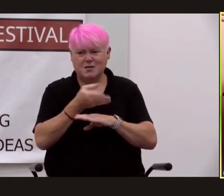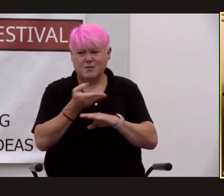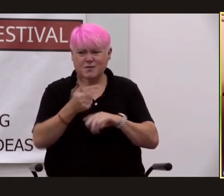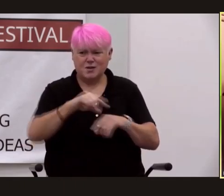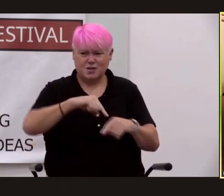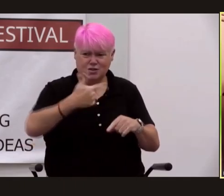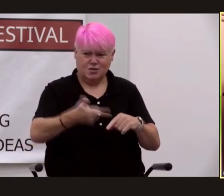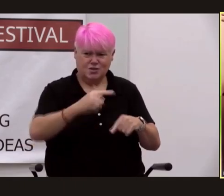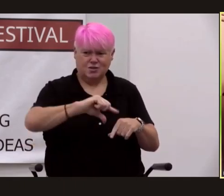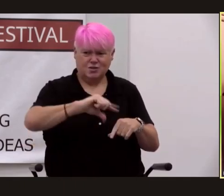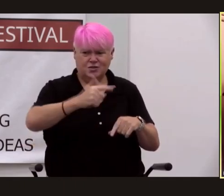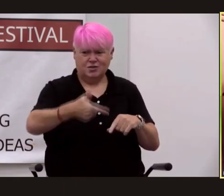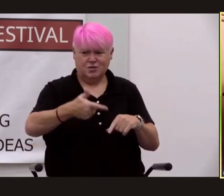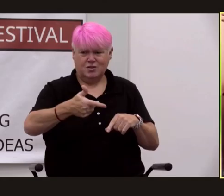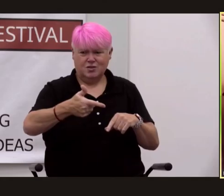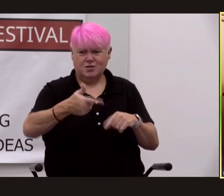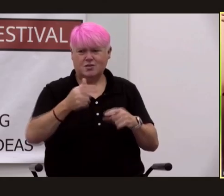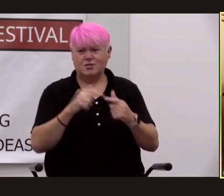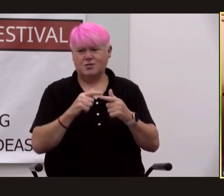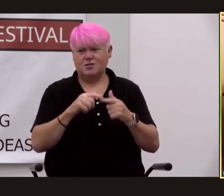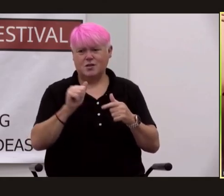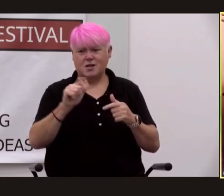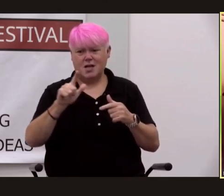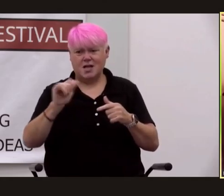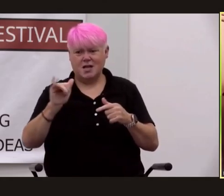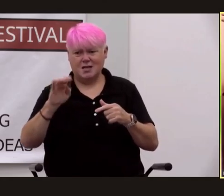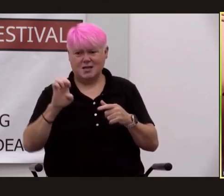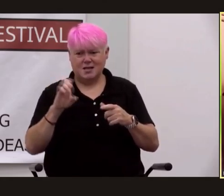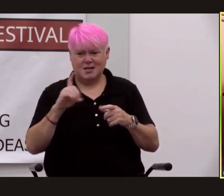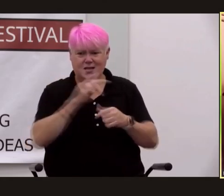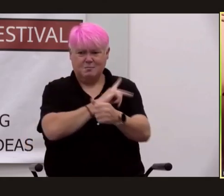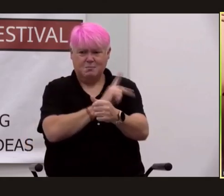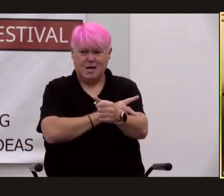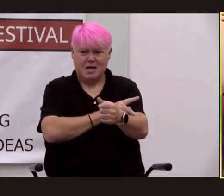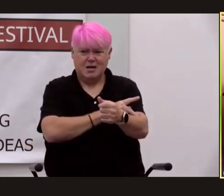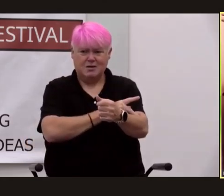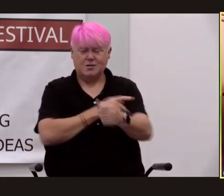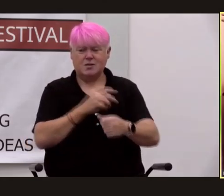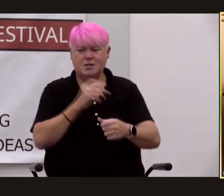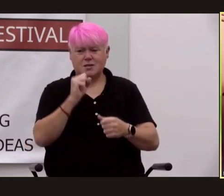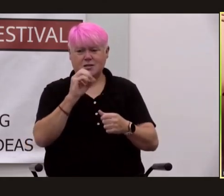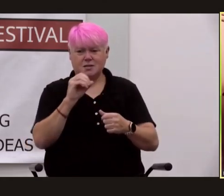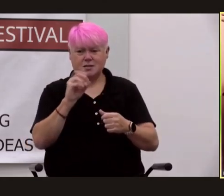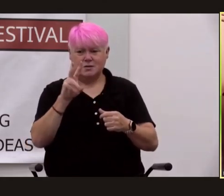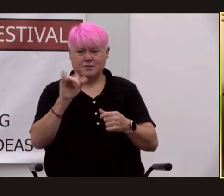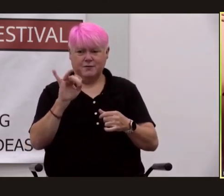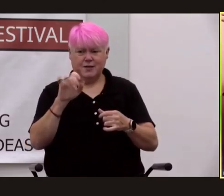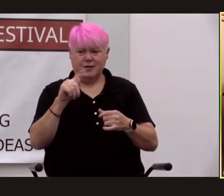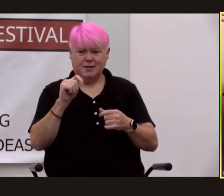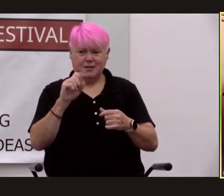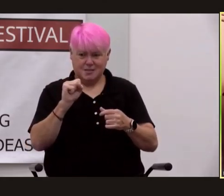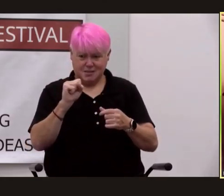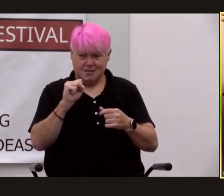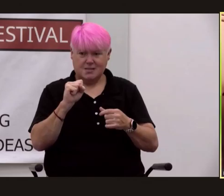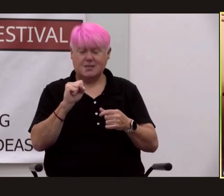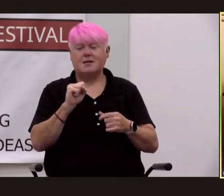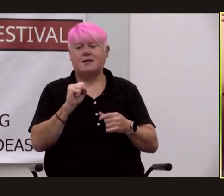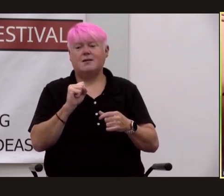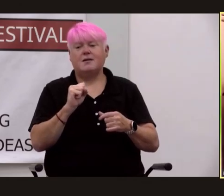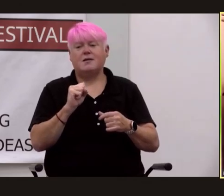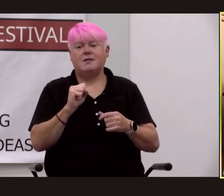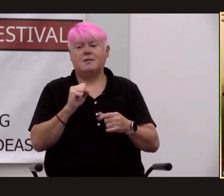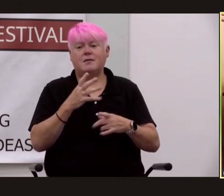to the allied powers specifically to the soviets their ambassador in moscow